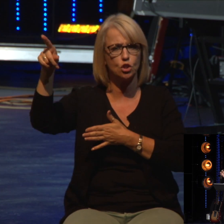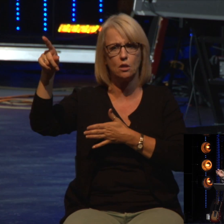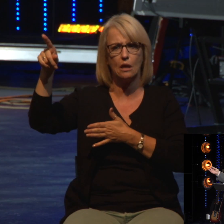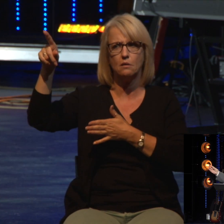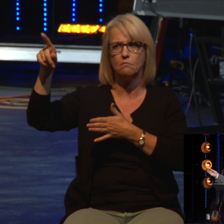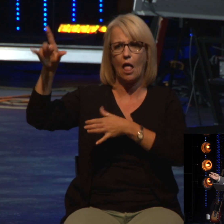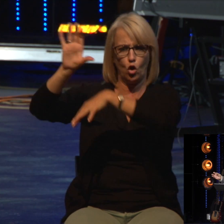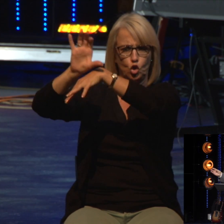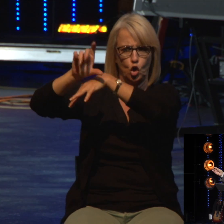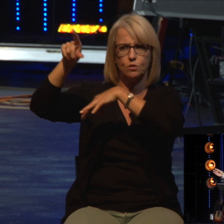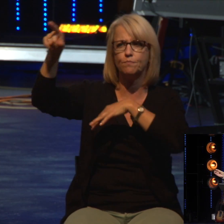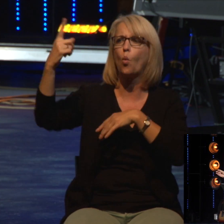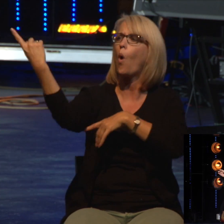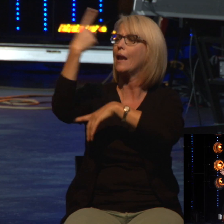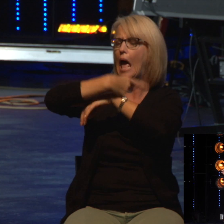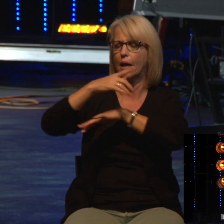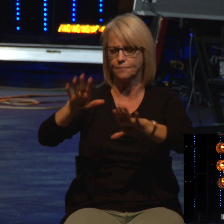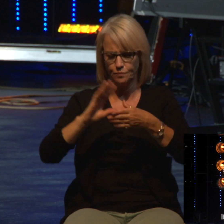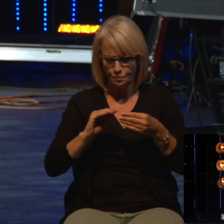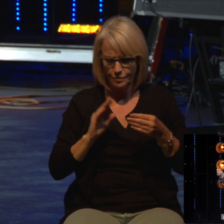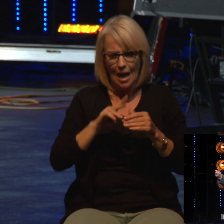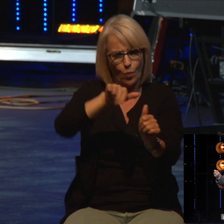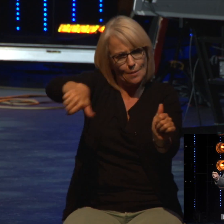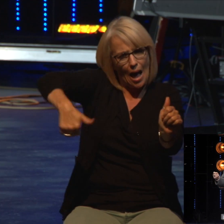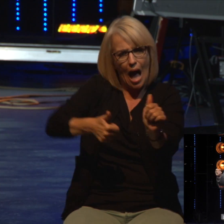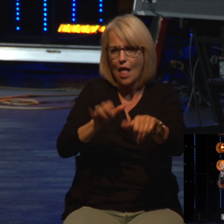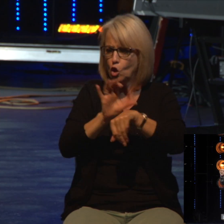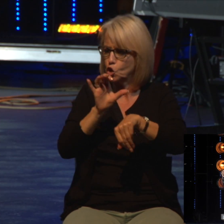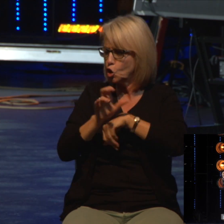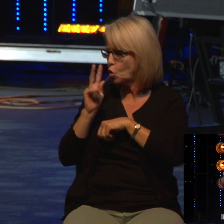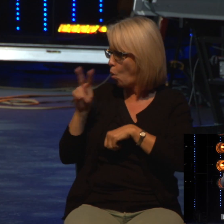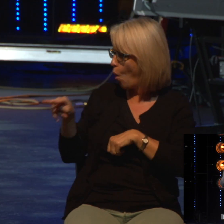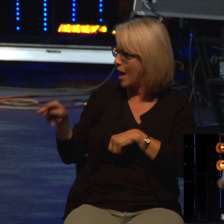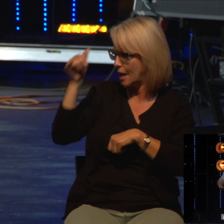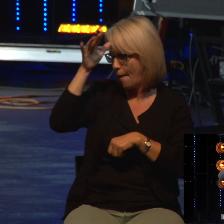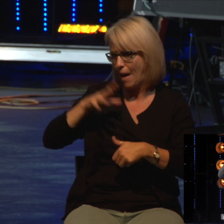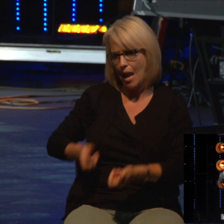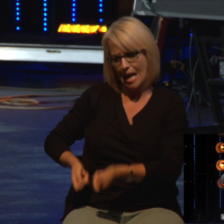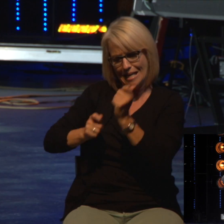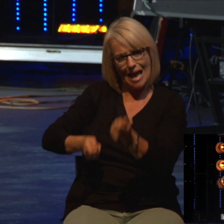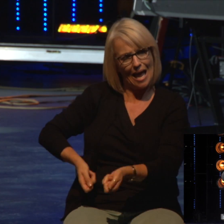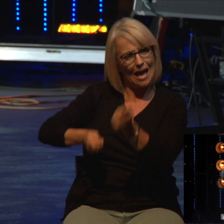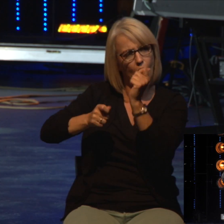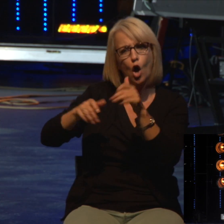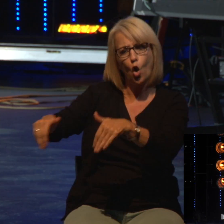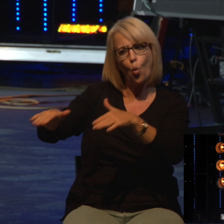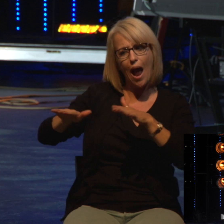cemetery behind the cathedral one day watching the grave diggers dig the grave for a funeral that was to be held that